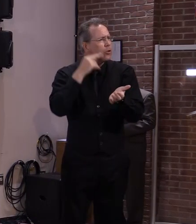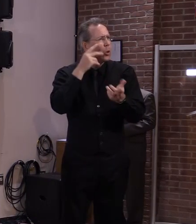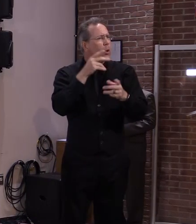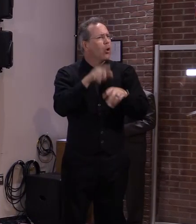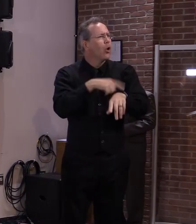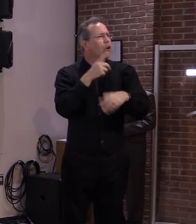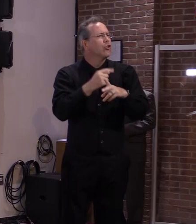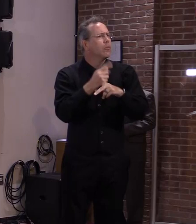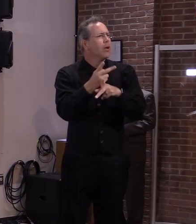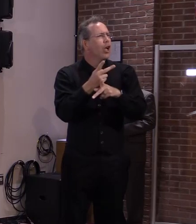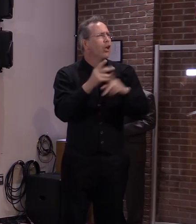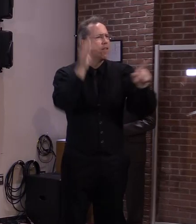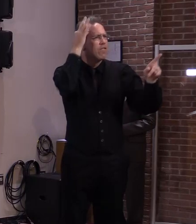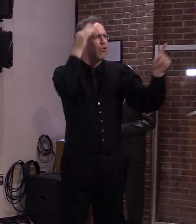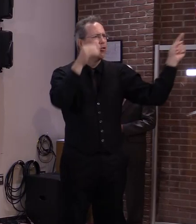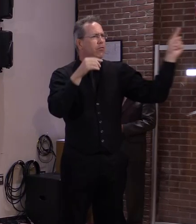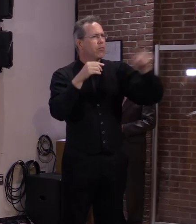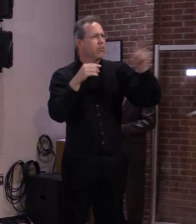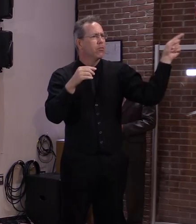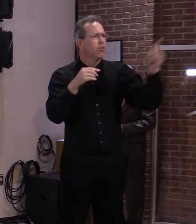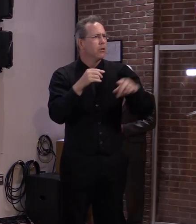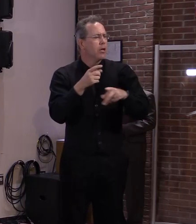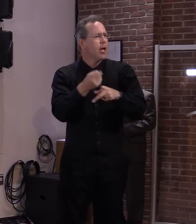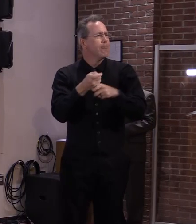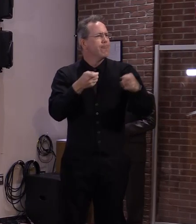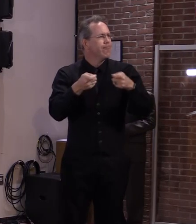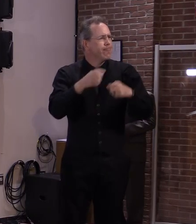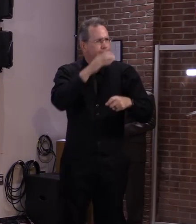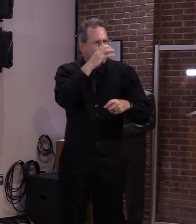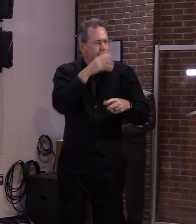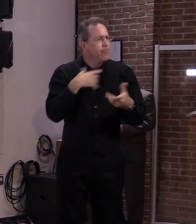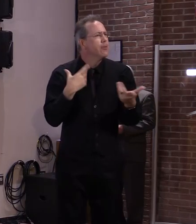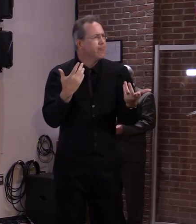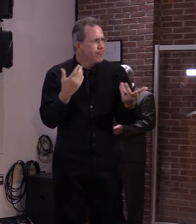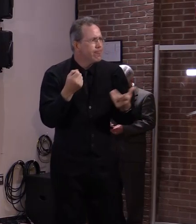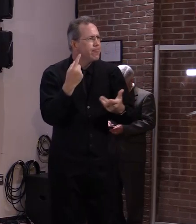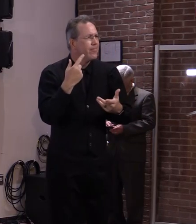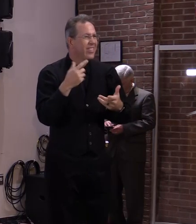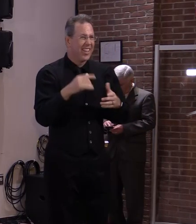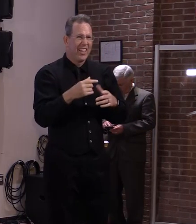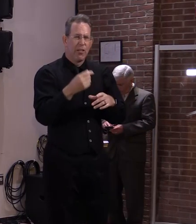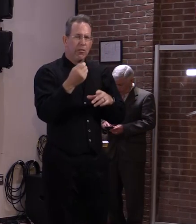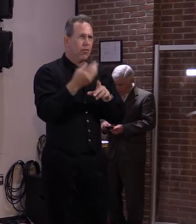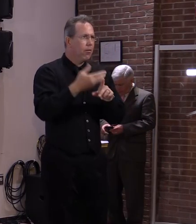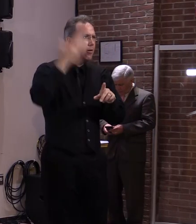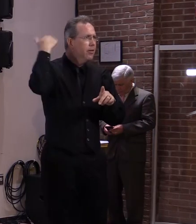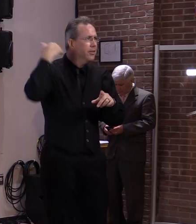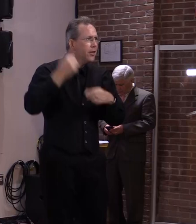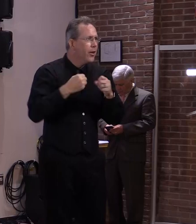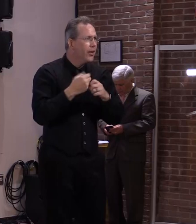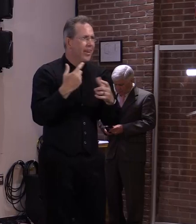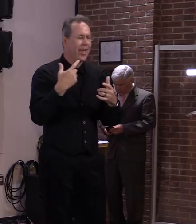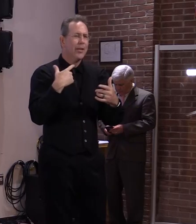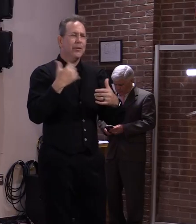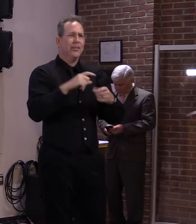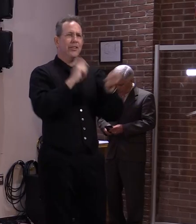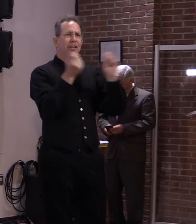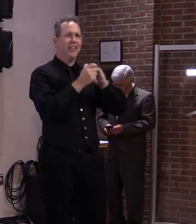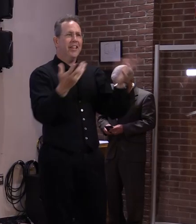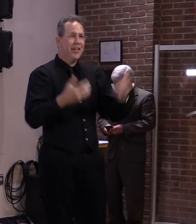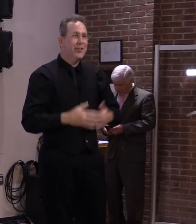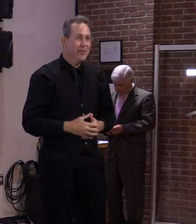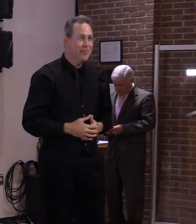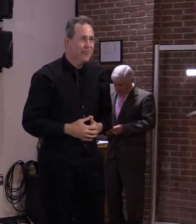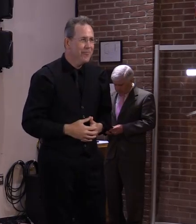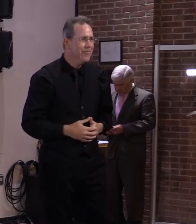were probably 16 months ago. And that's where we're going to be today. I just have one more question for you. And I'd like to ask Dr. Levine